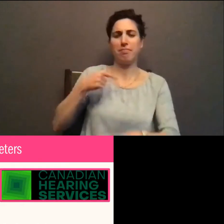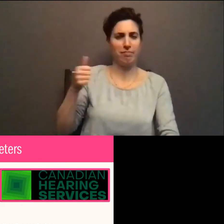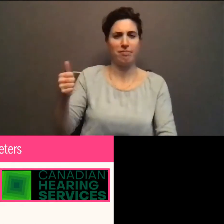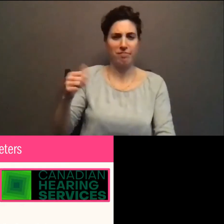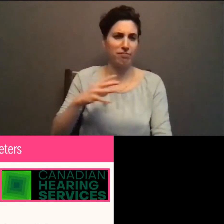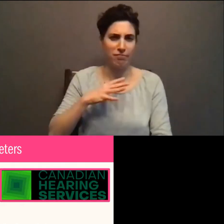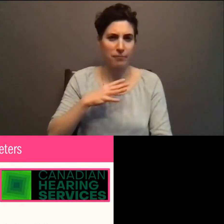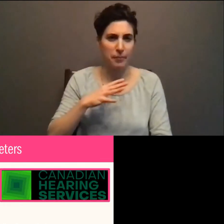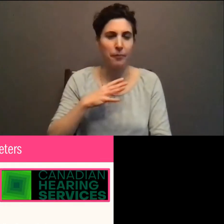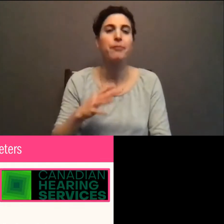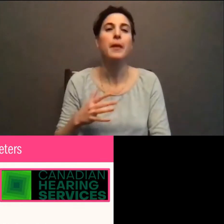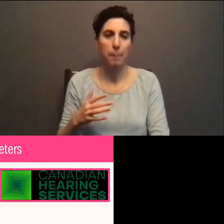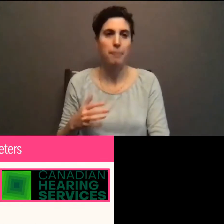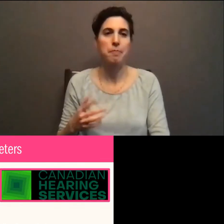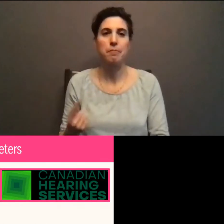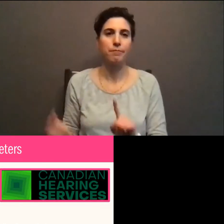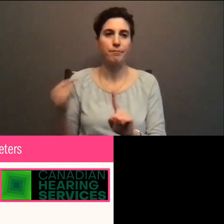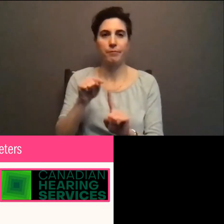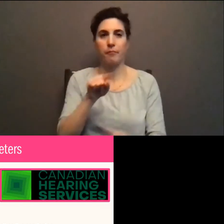Wait, there it is. Um,